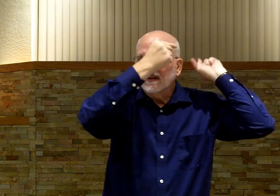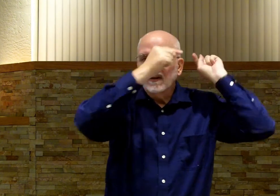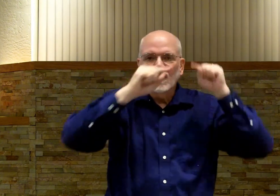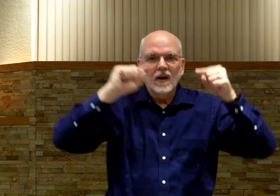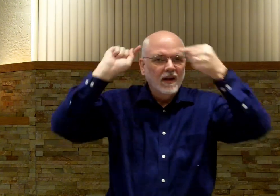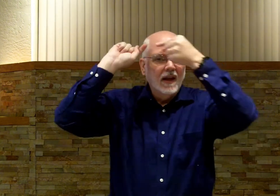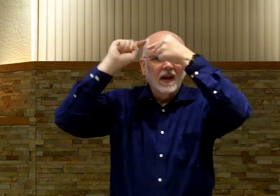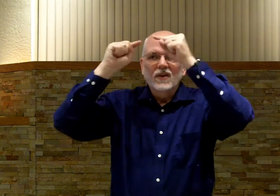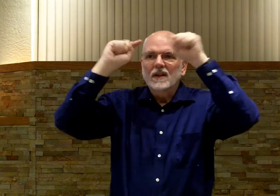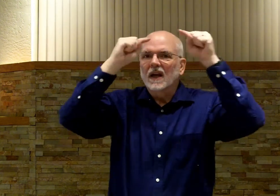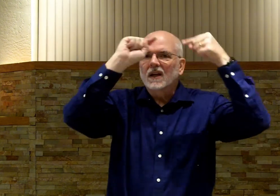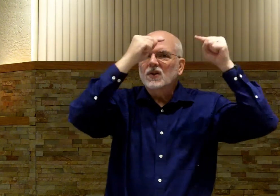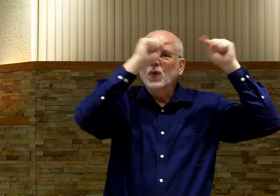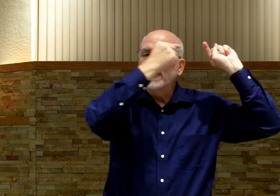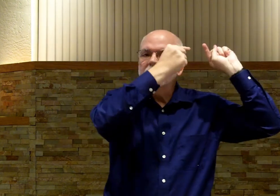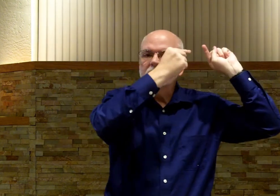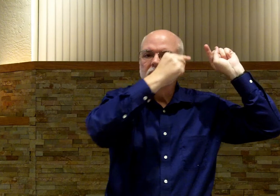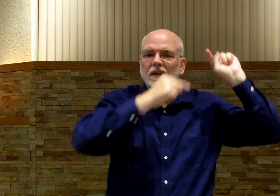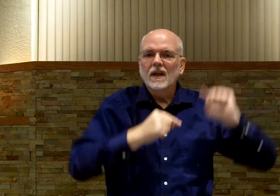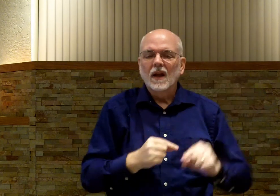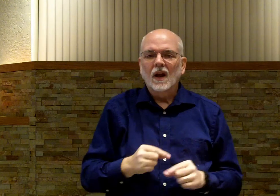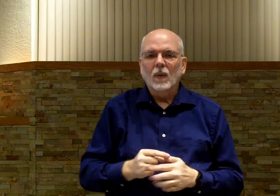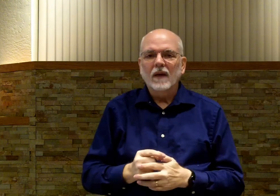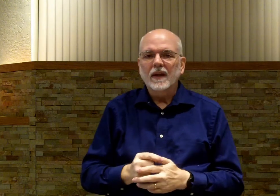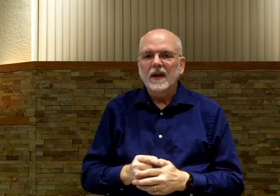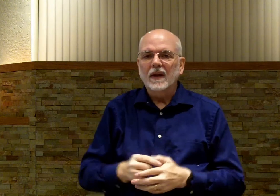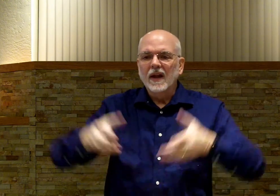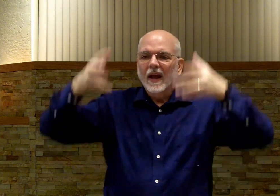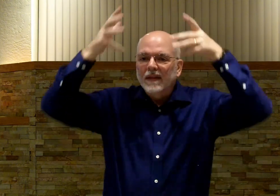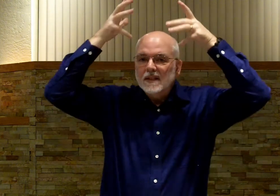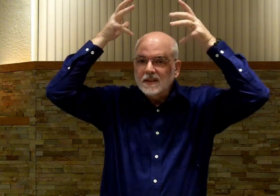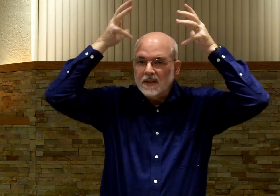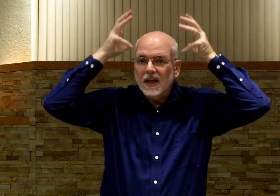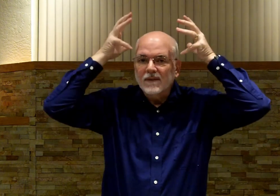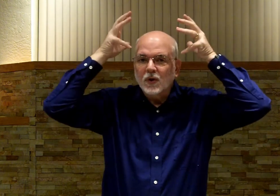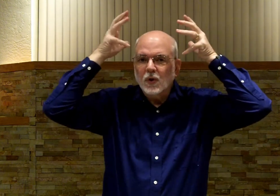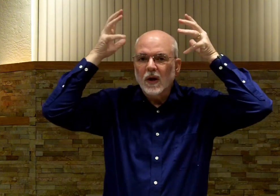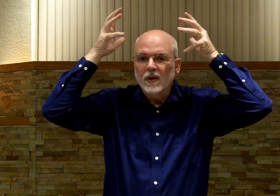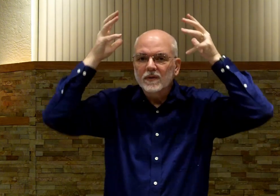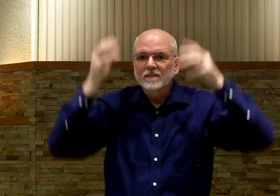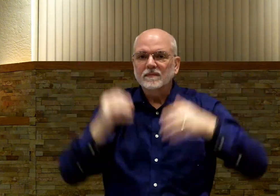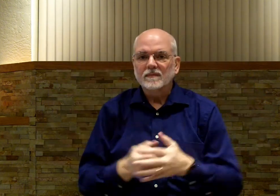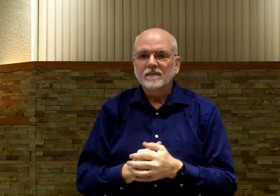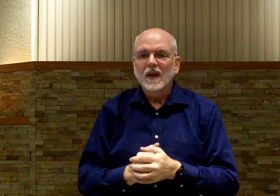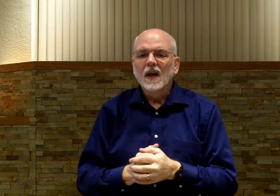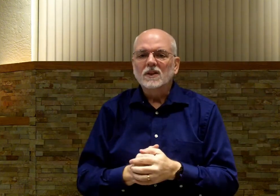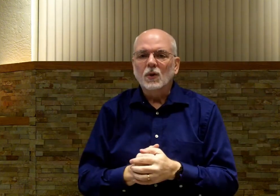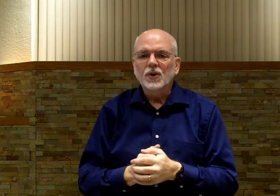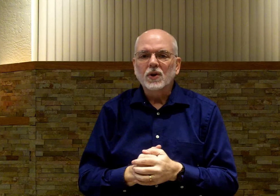All right. Just kind of little twists around the head. And this is the sign for crown. So what you're